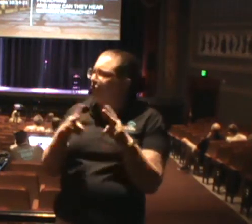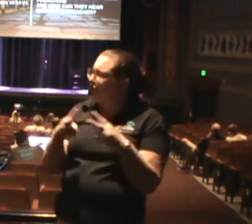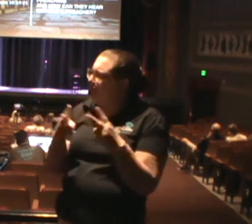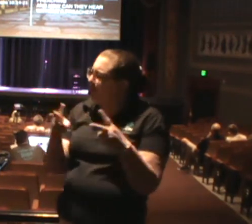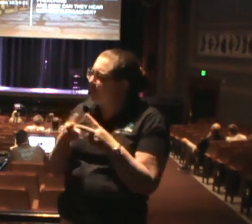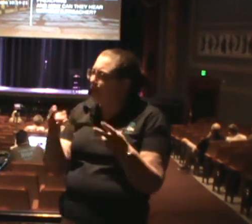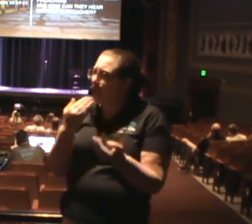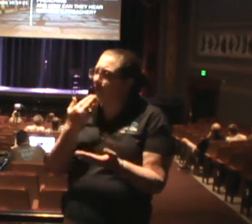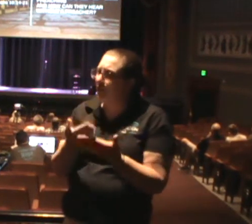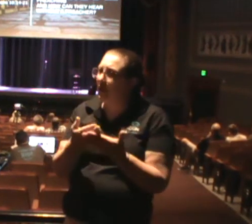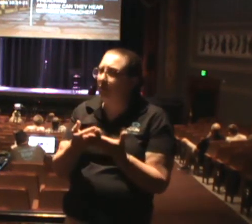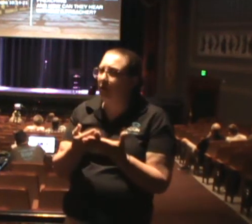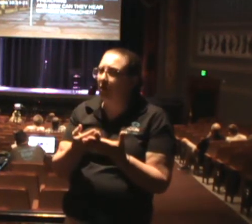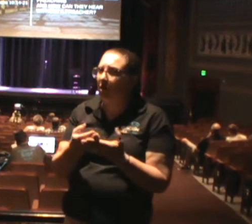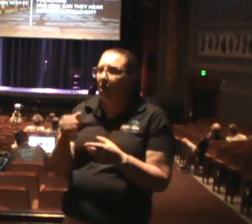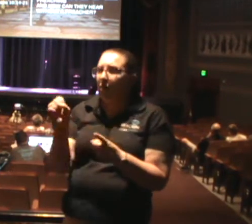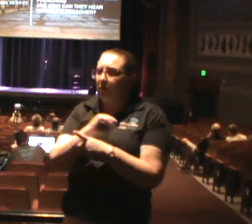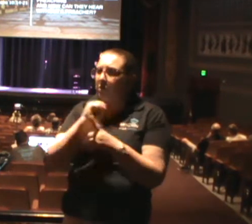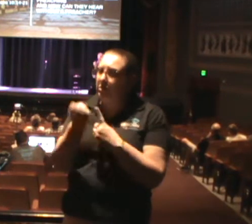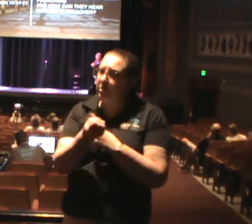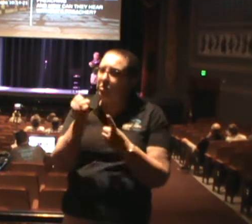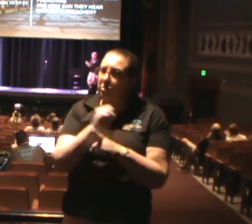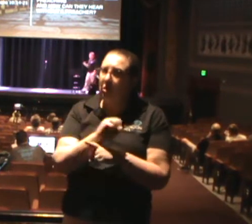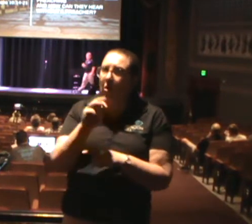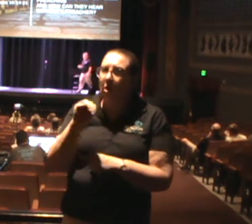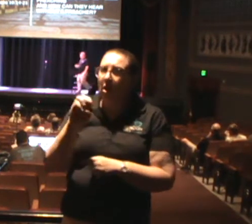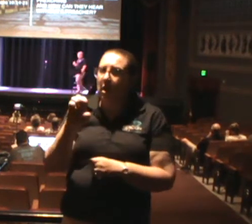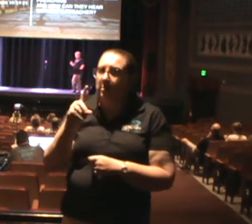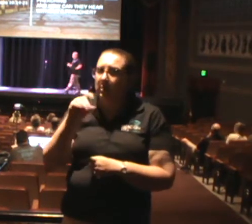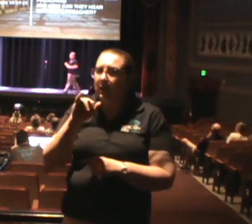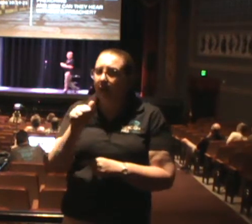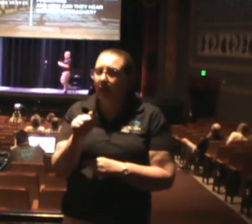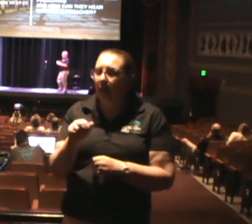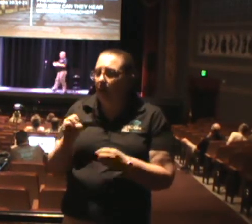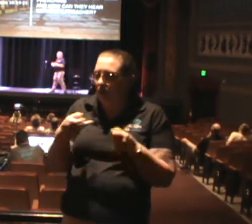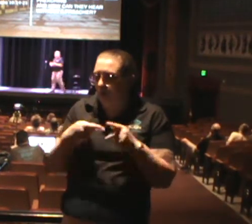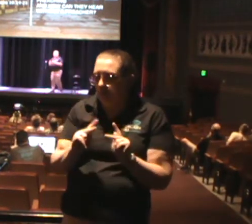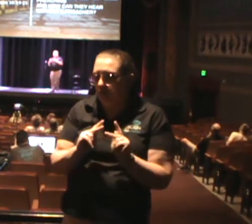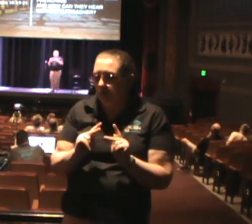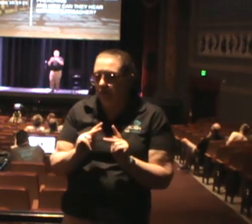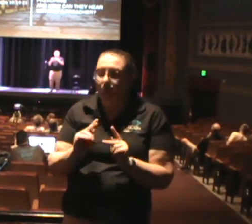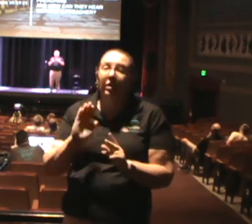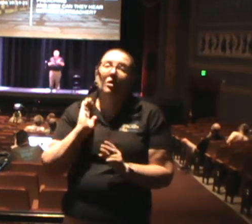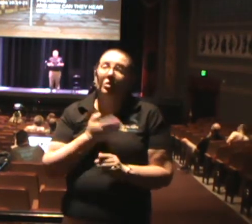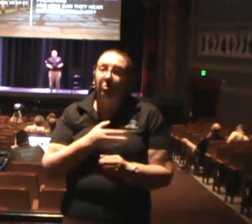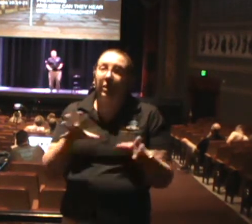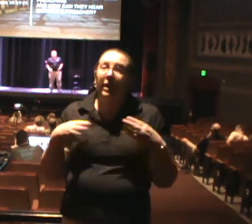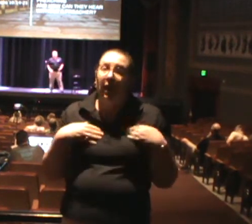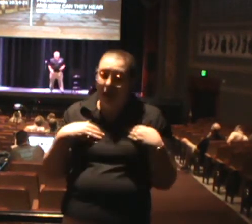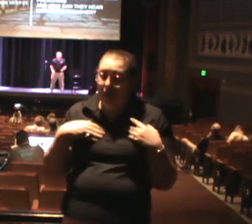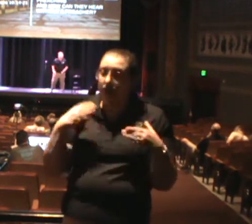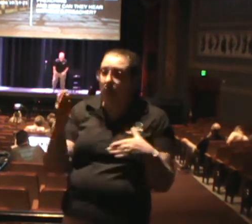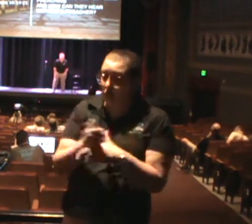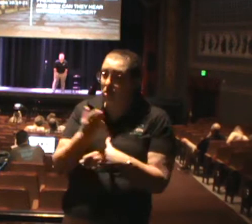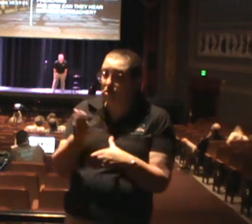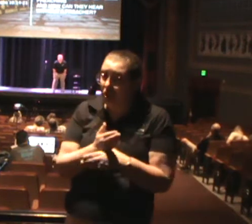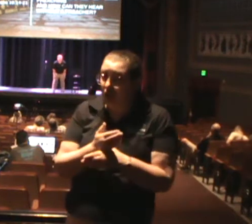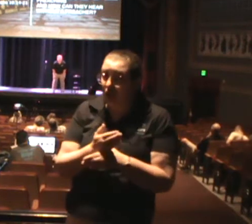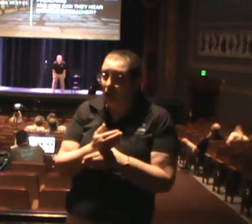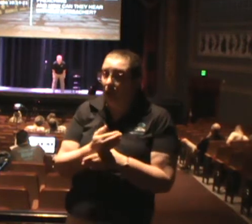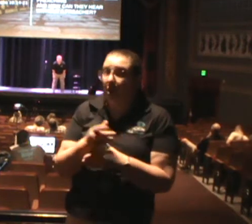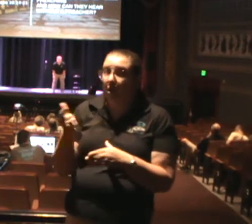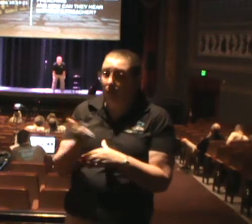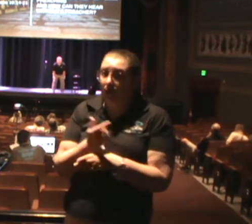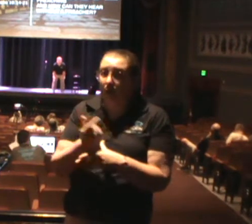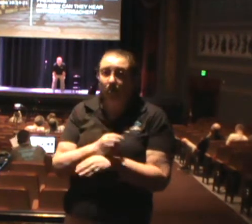Why I'm very thankful for social media and the opportunities that we have in books and other mediums to get the gospel out. There is nothing